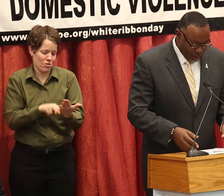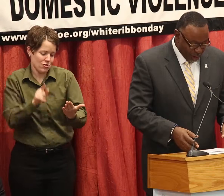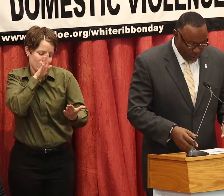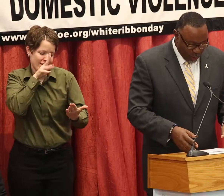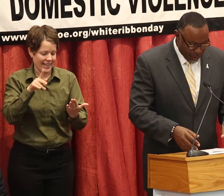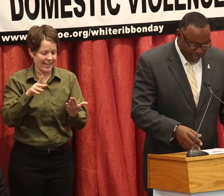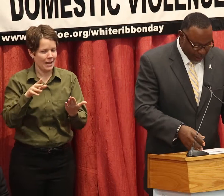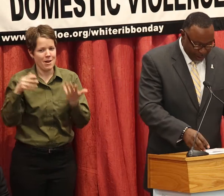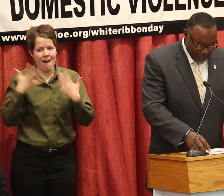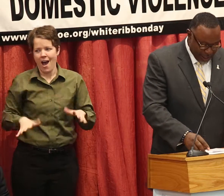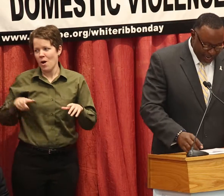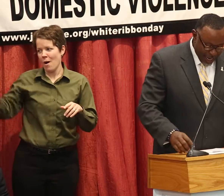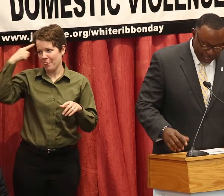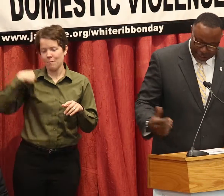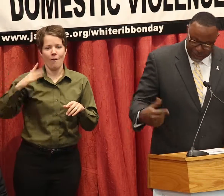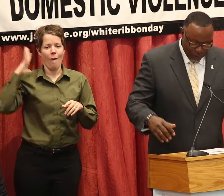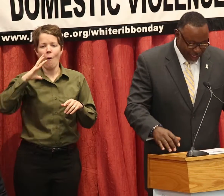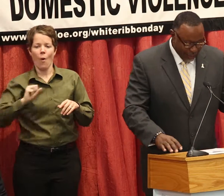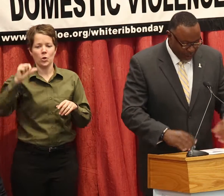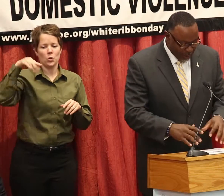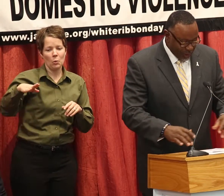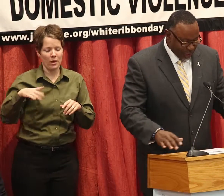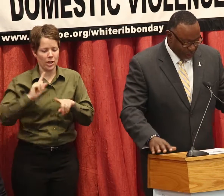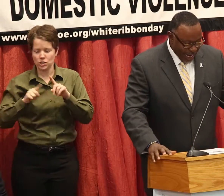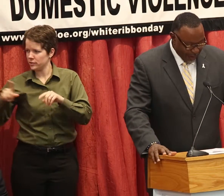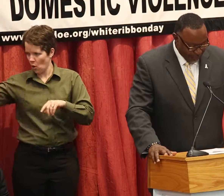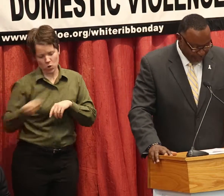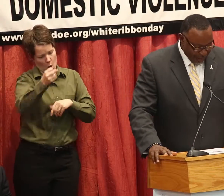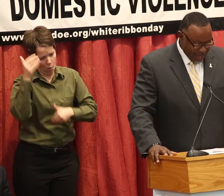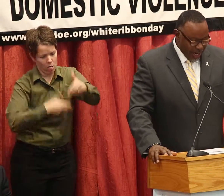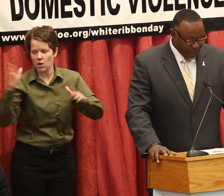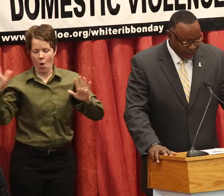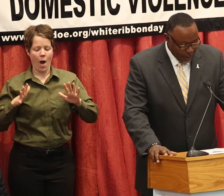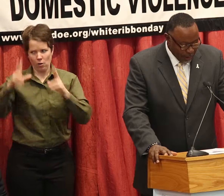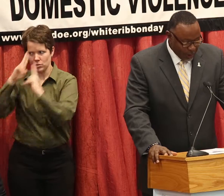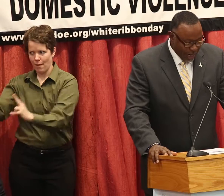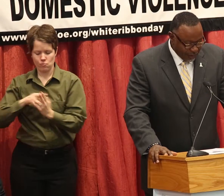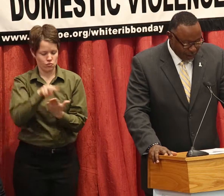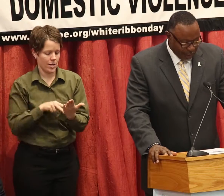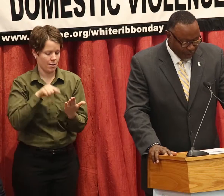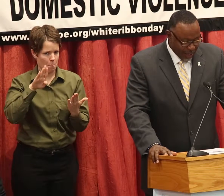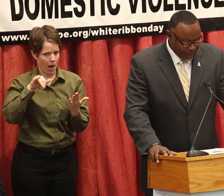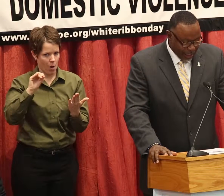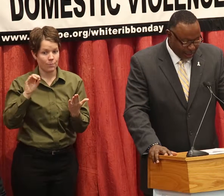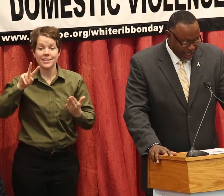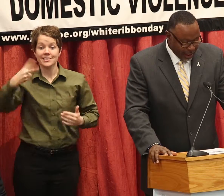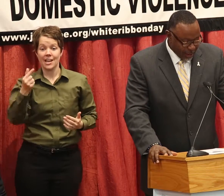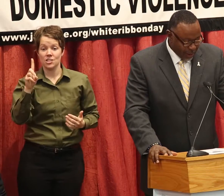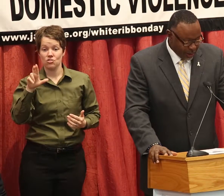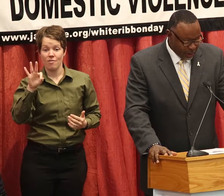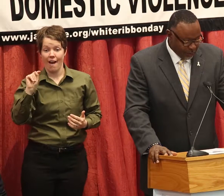think I'm one of those old quarterbacks and get up and run at me, so I'm going to read this bio. Andre Tippett was drafted second round in